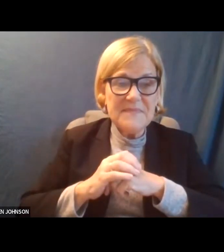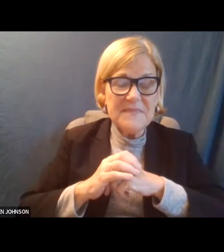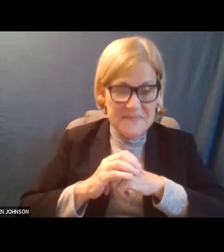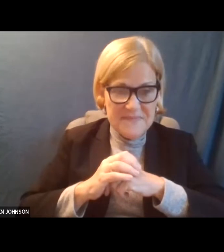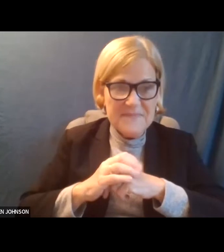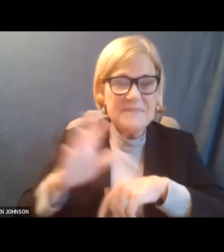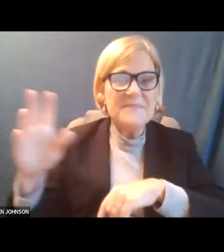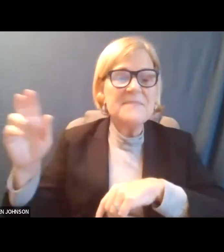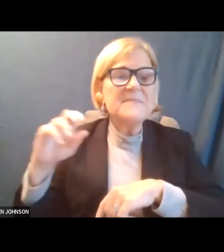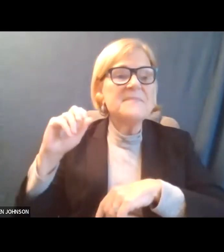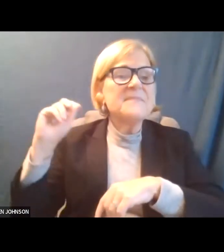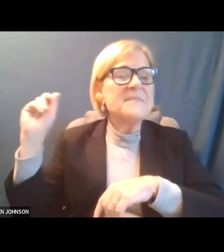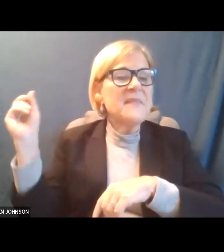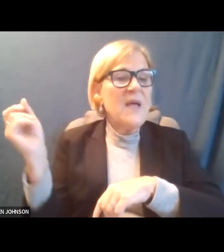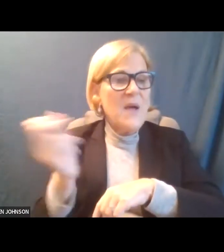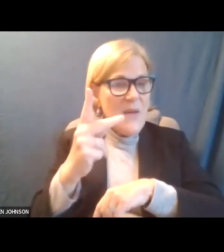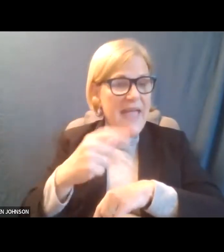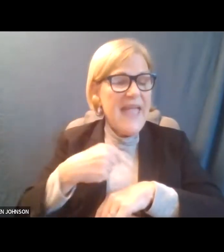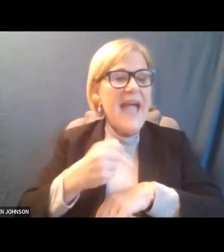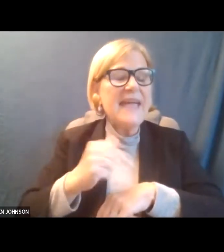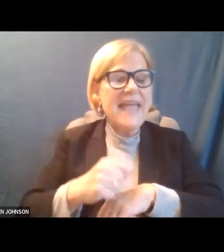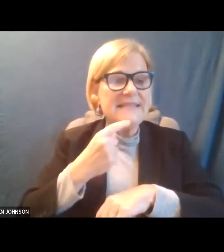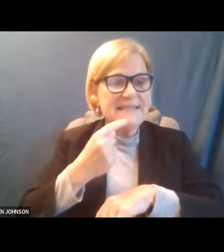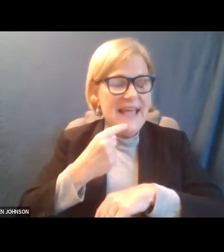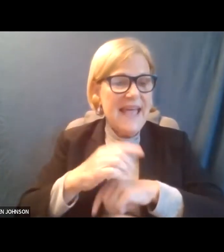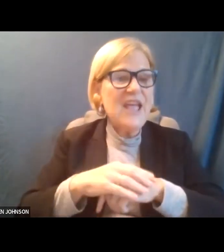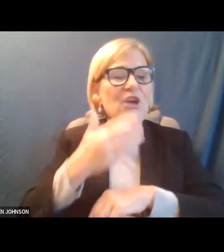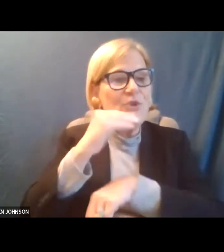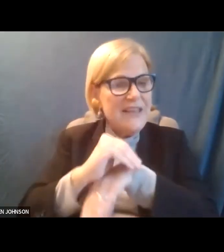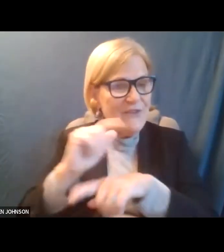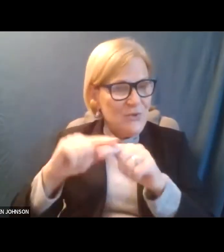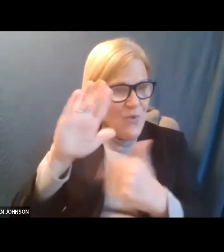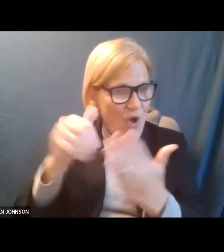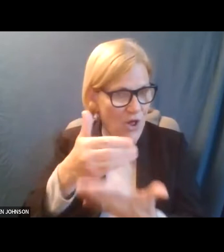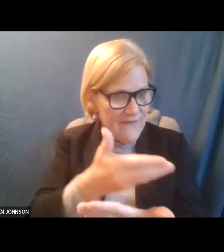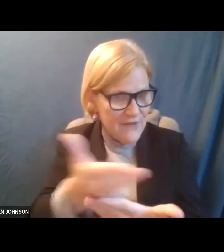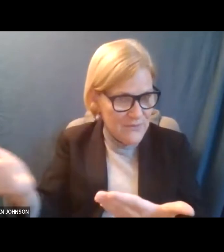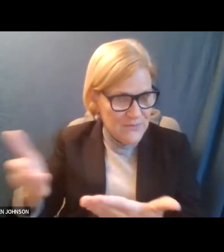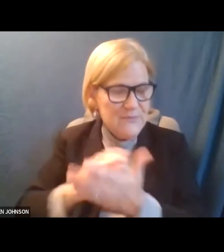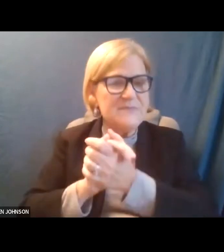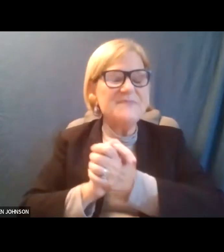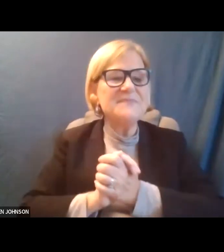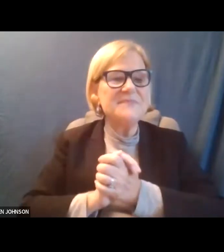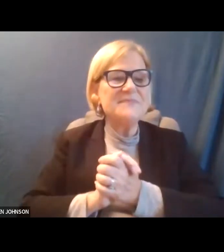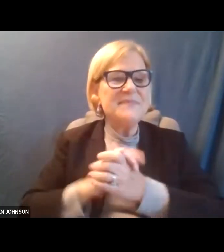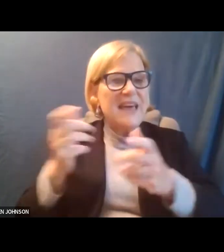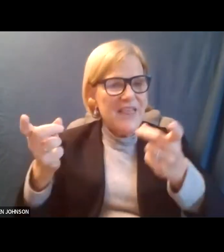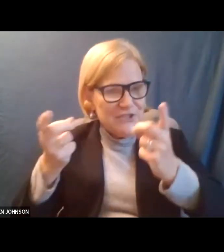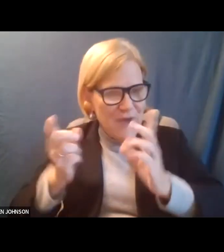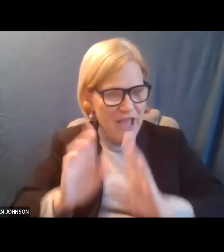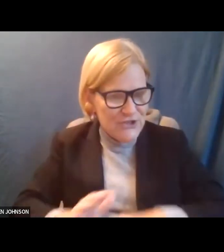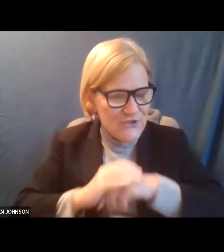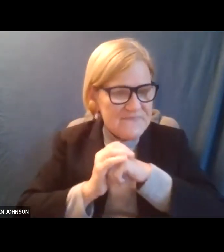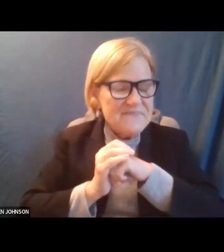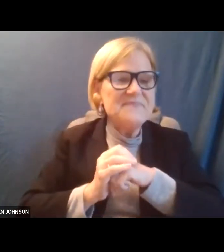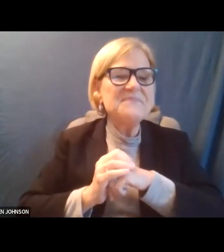Mr. Okay. I can say, uh, good evening to all of you and the director. Uh,